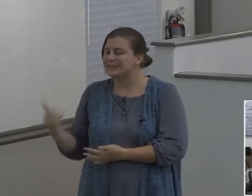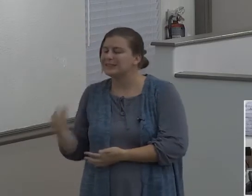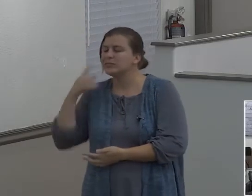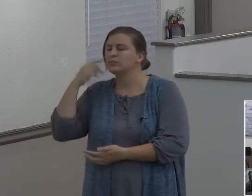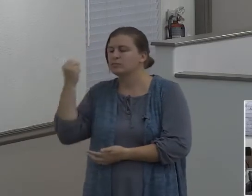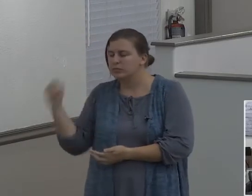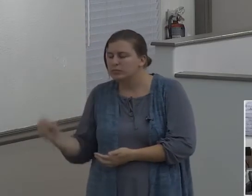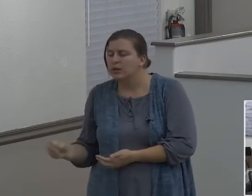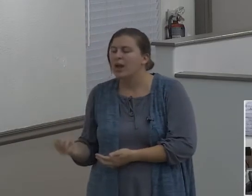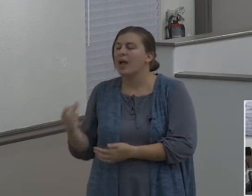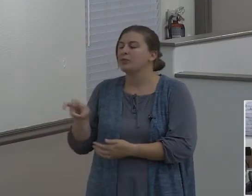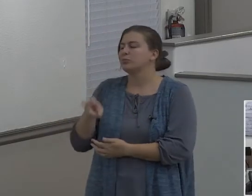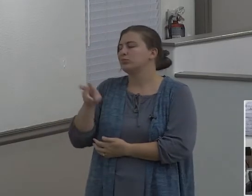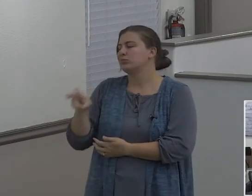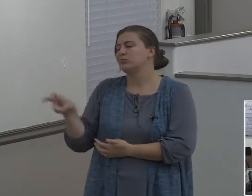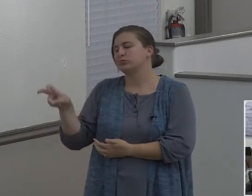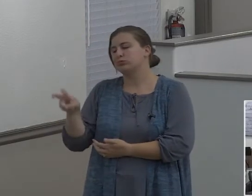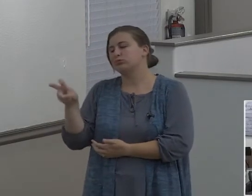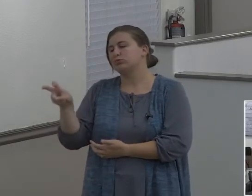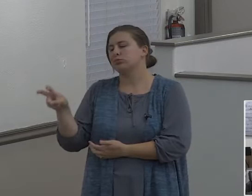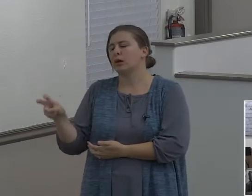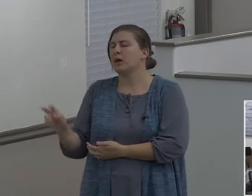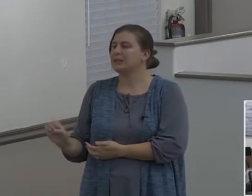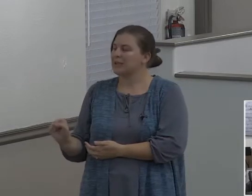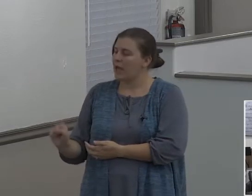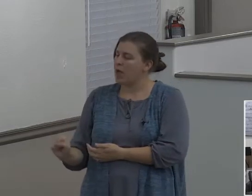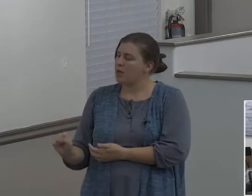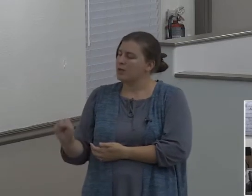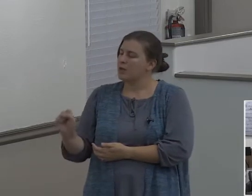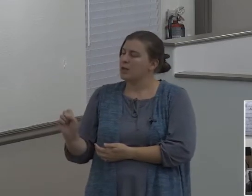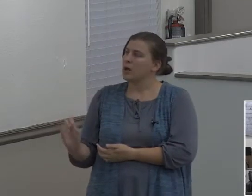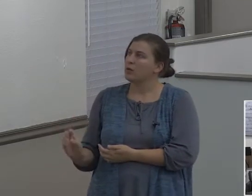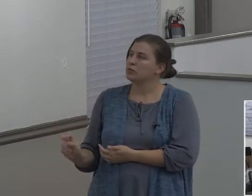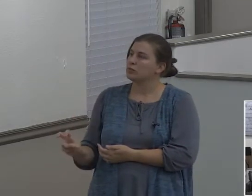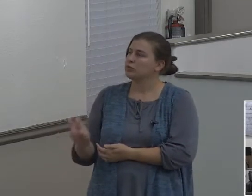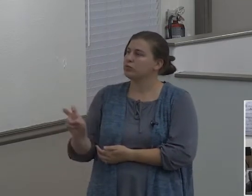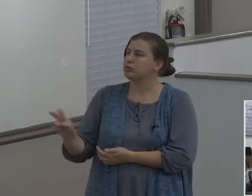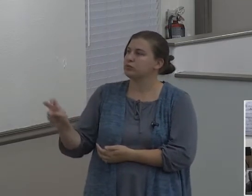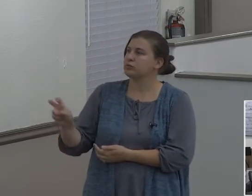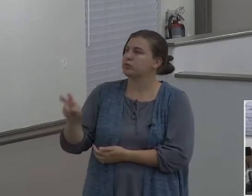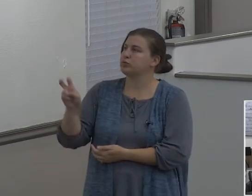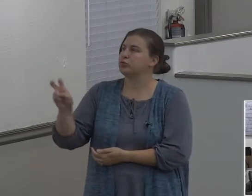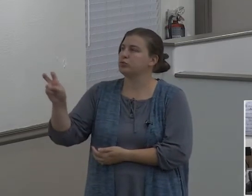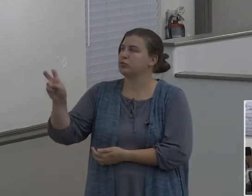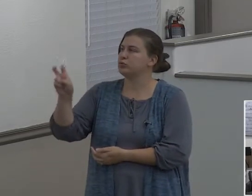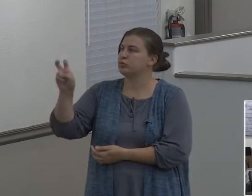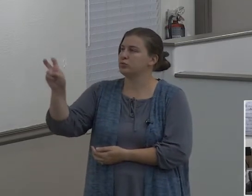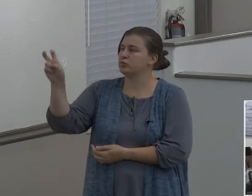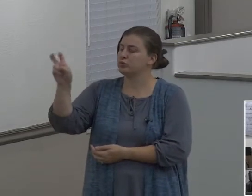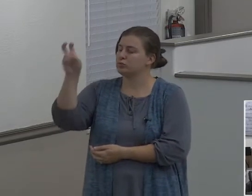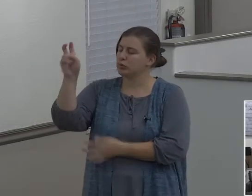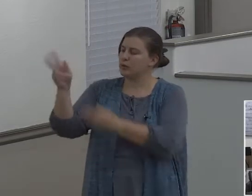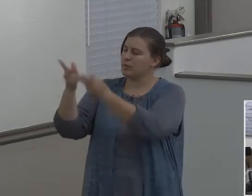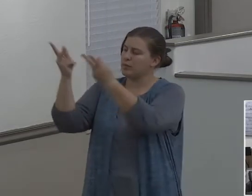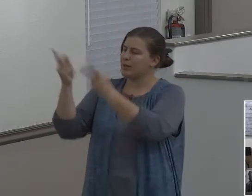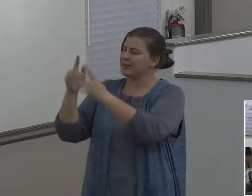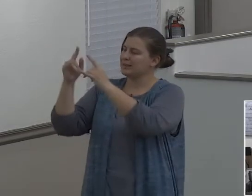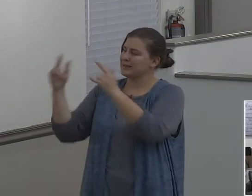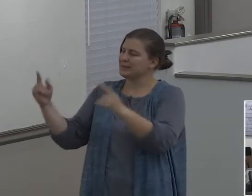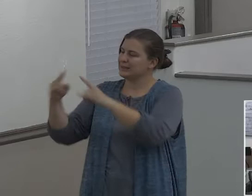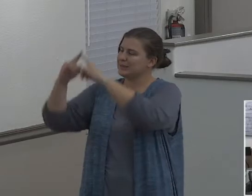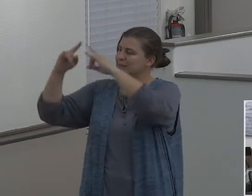journeys from the south even to Bethel, under the place where his tent had been at the beginning between Bethel and Hai,